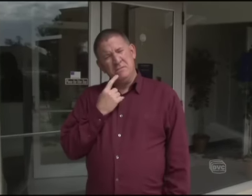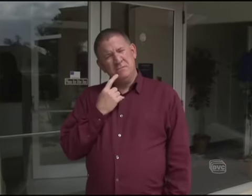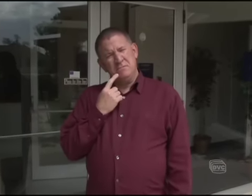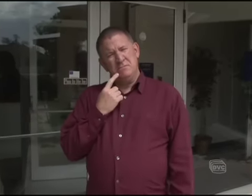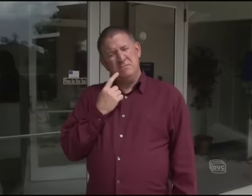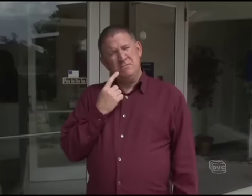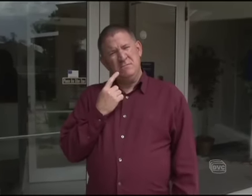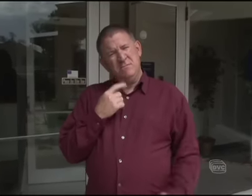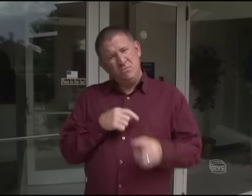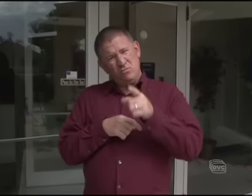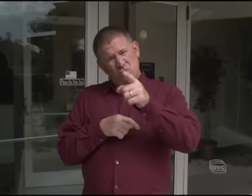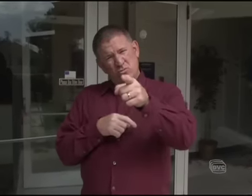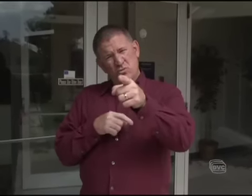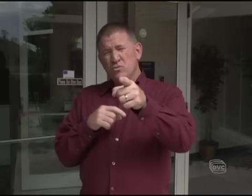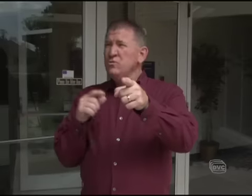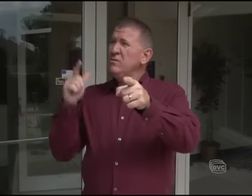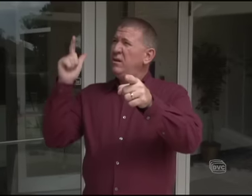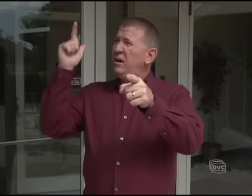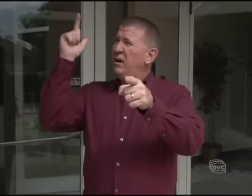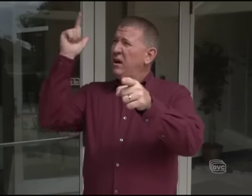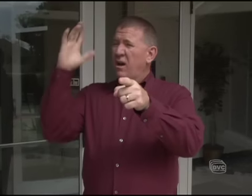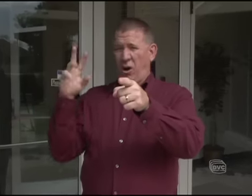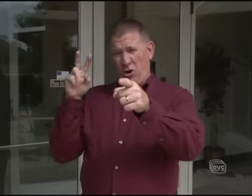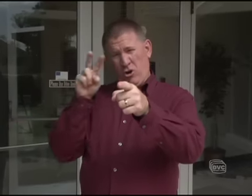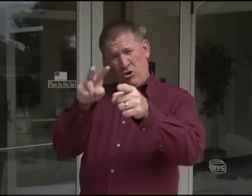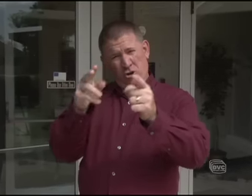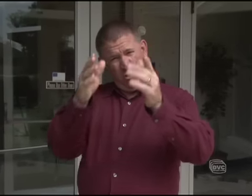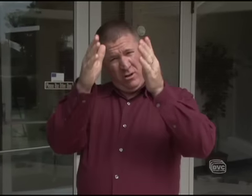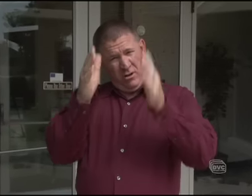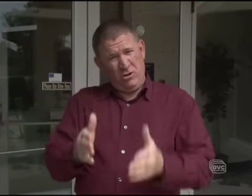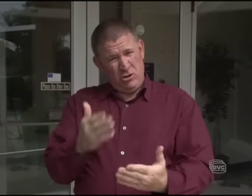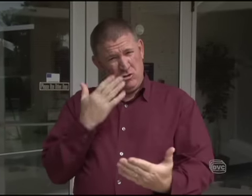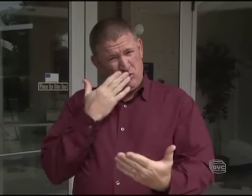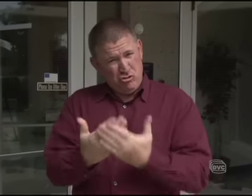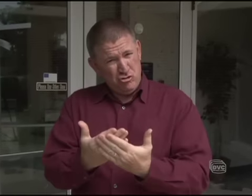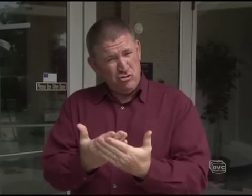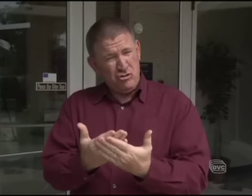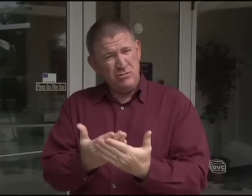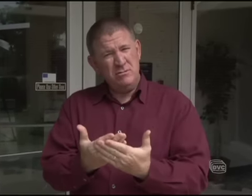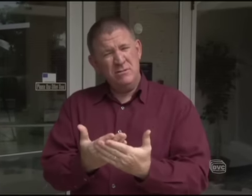really, seriously. When God looks at you, are you good?